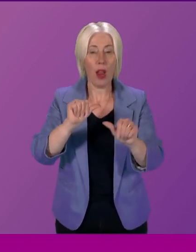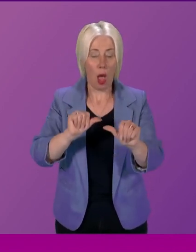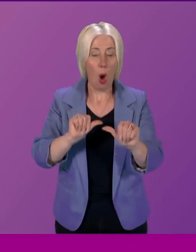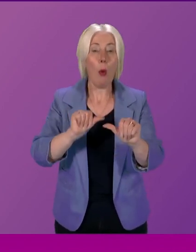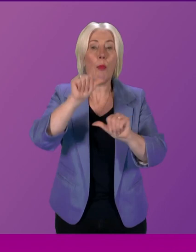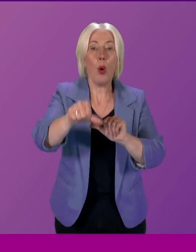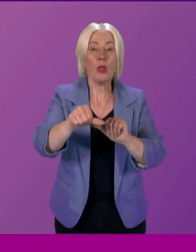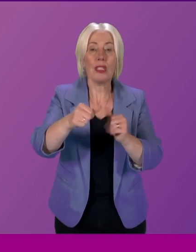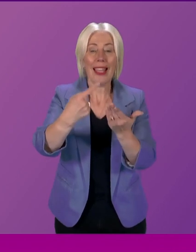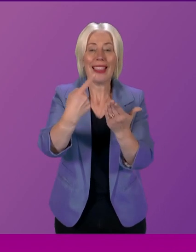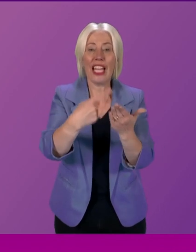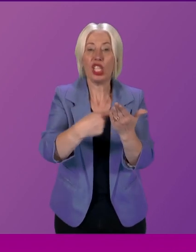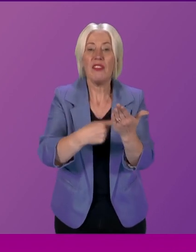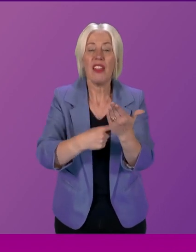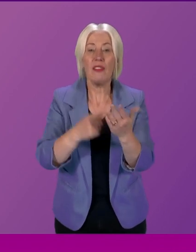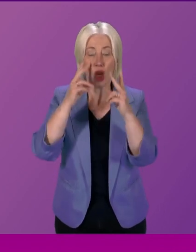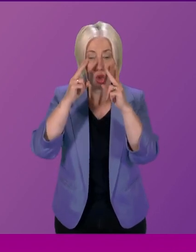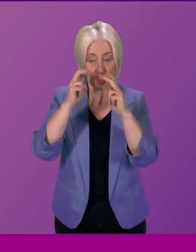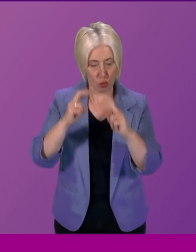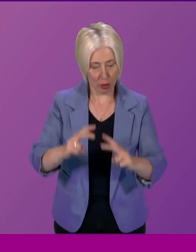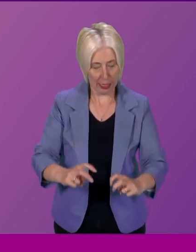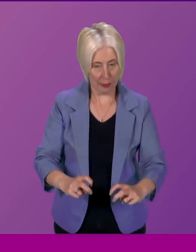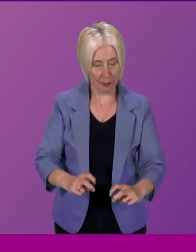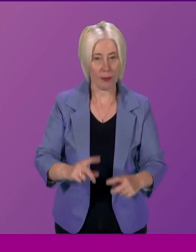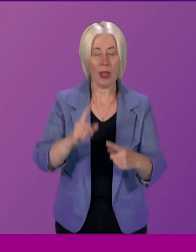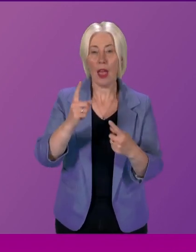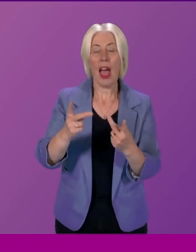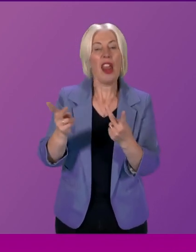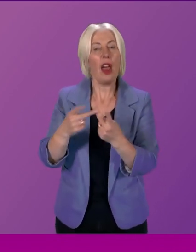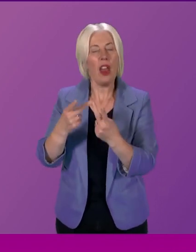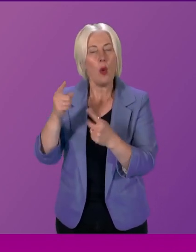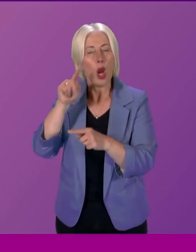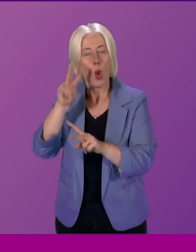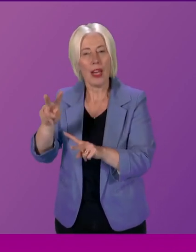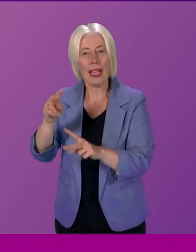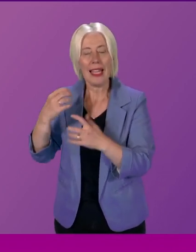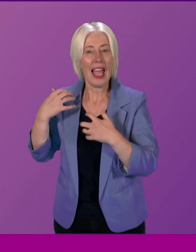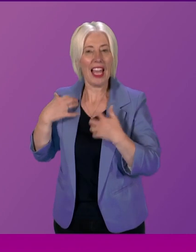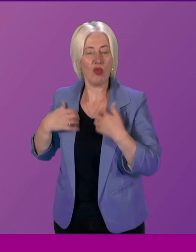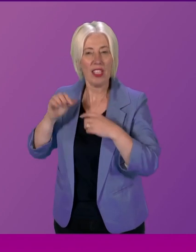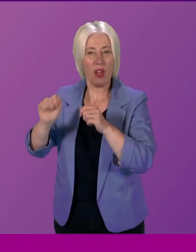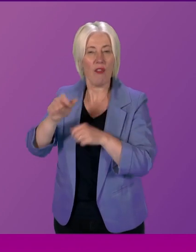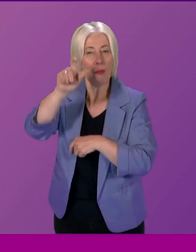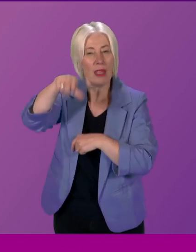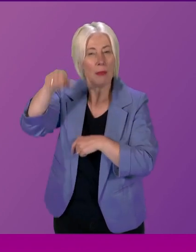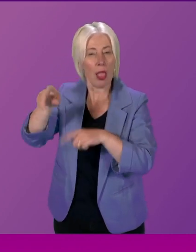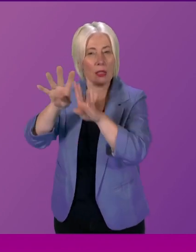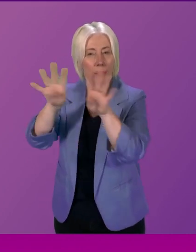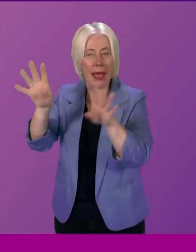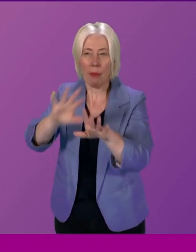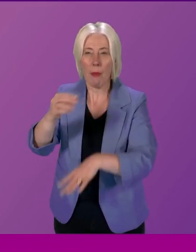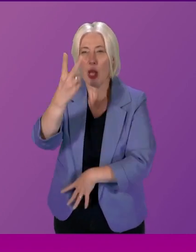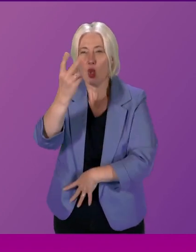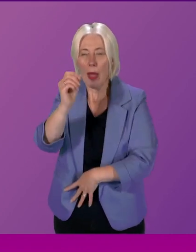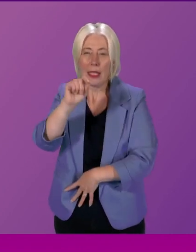scrutiny and one on an issue of interest that a people's panel of about 20 to 30